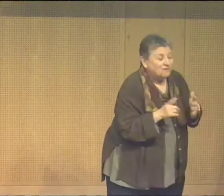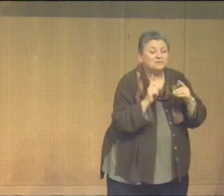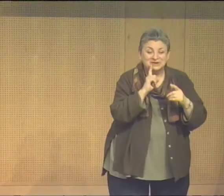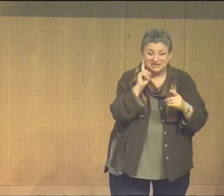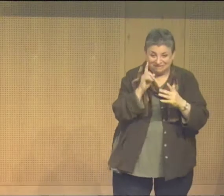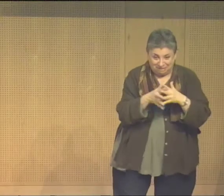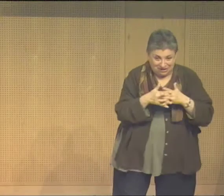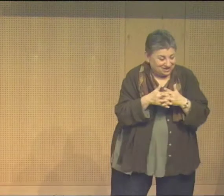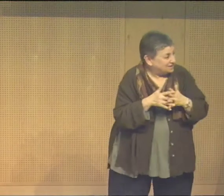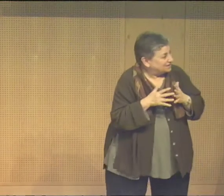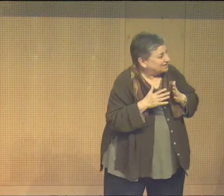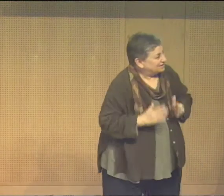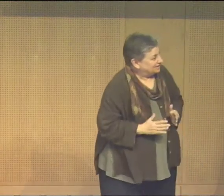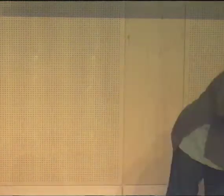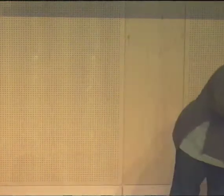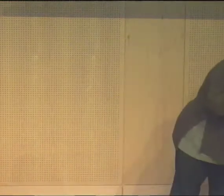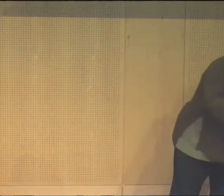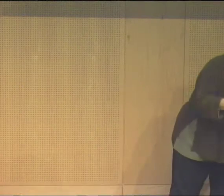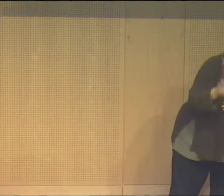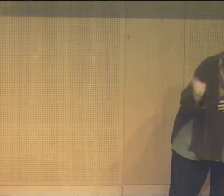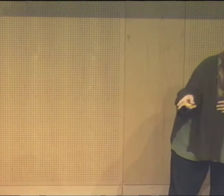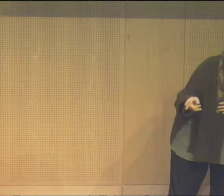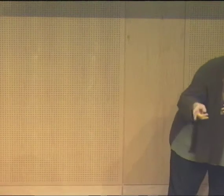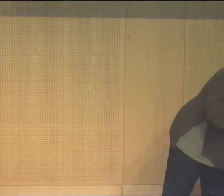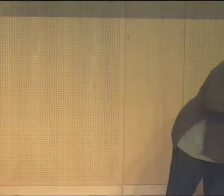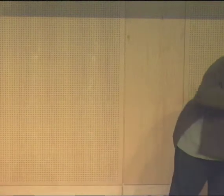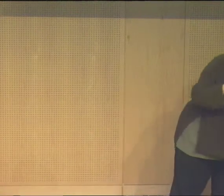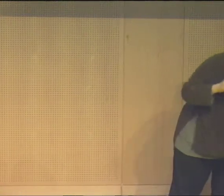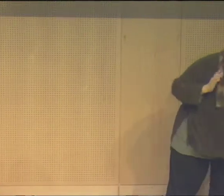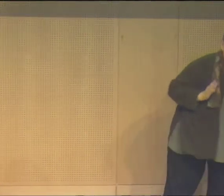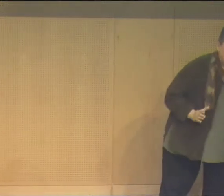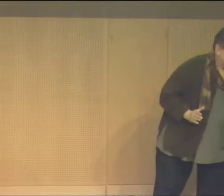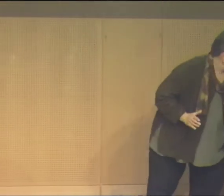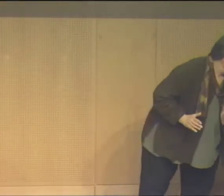Deaf American. Deaf American. It's still blurry to me. Harder. And signer.